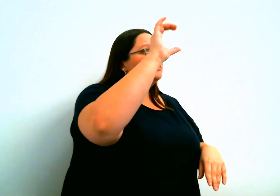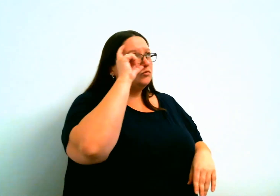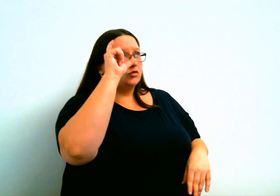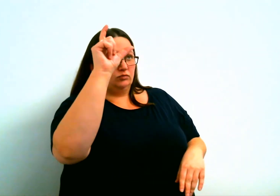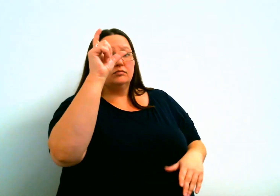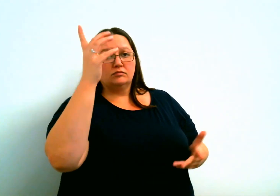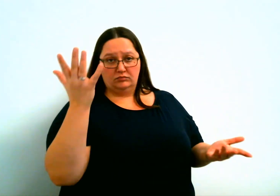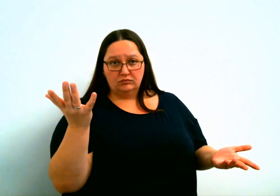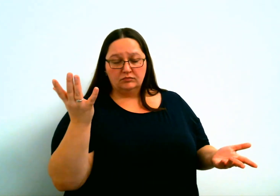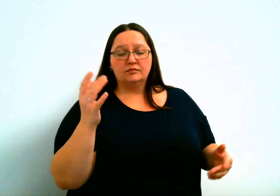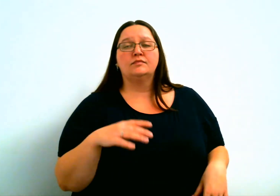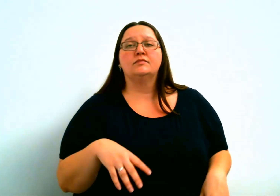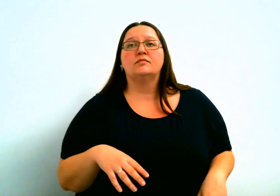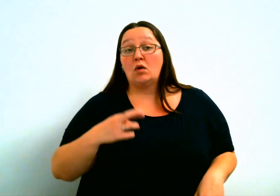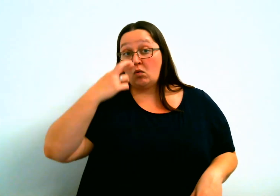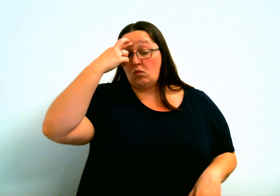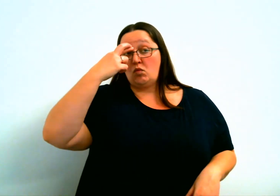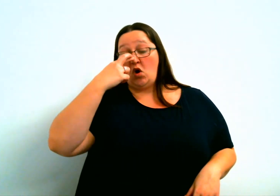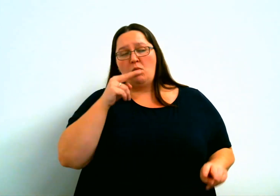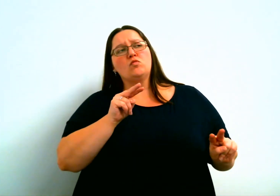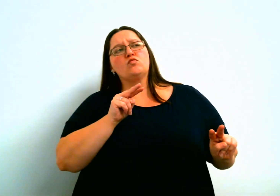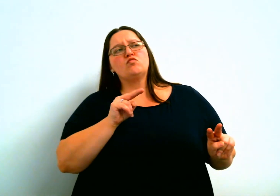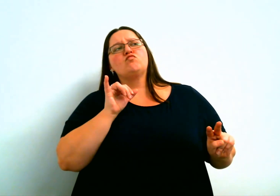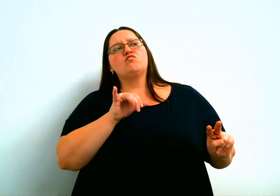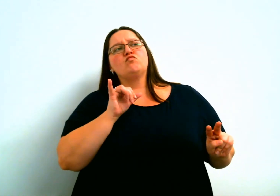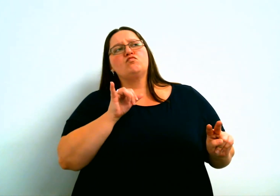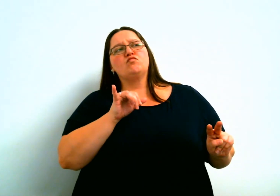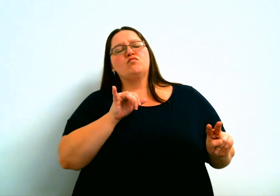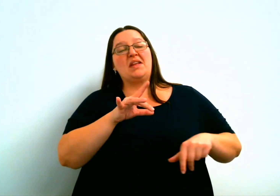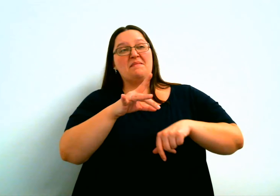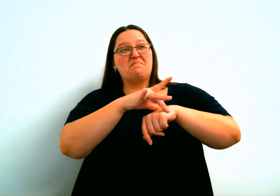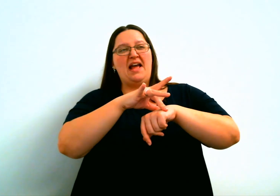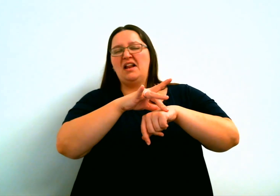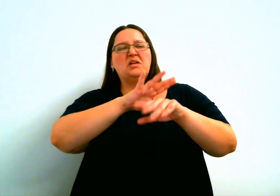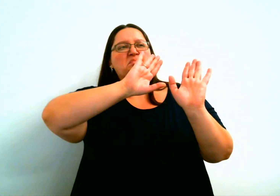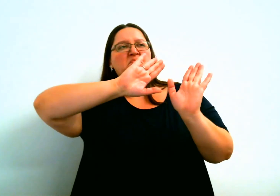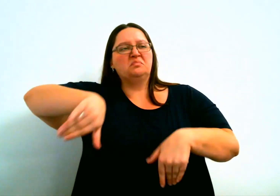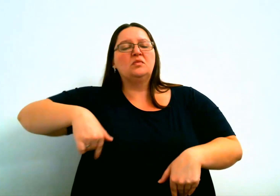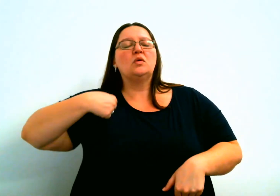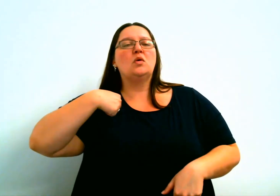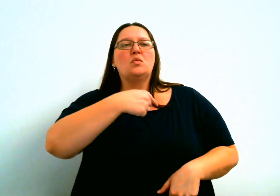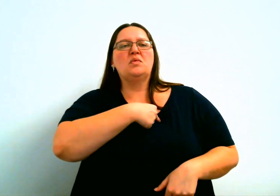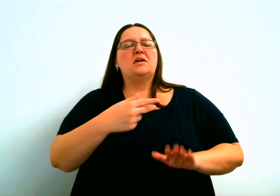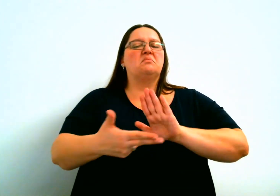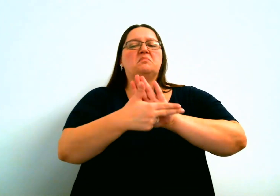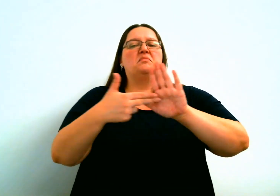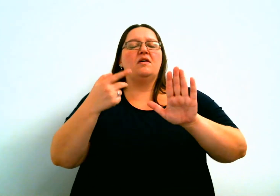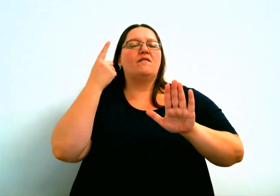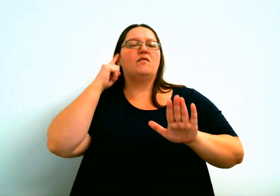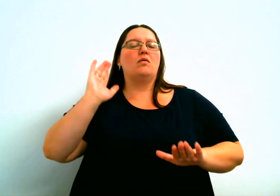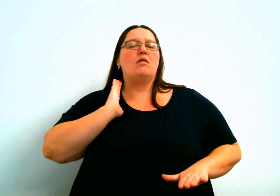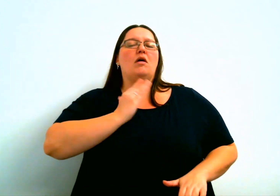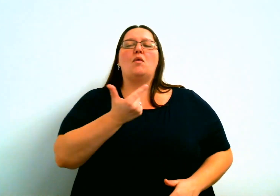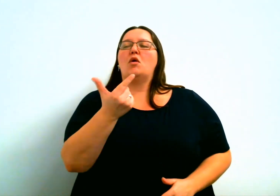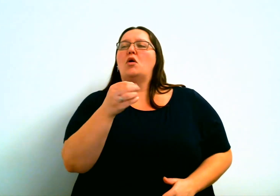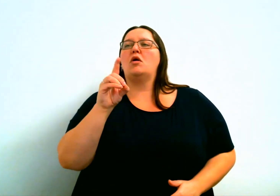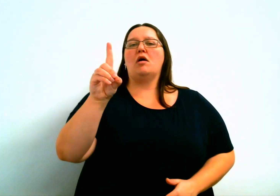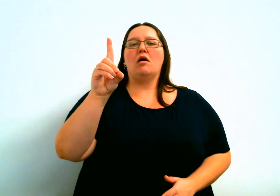Sunday were different. They were to honor the sun and moon. The Romans saw this and said, we're not going to do the